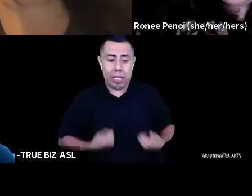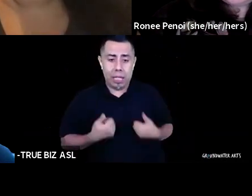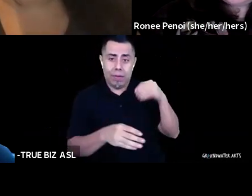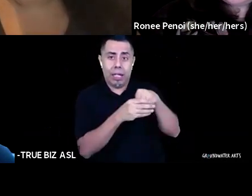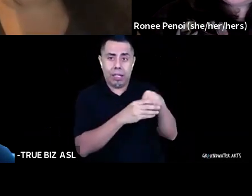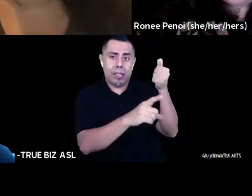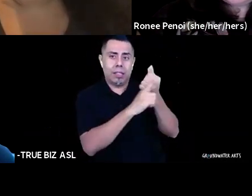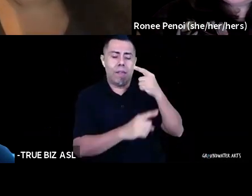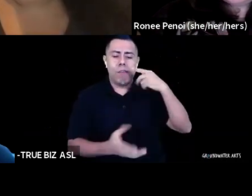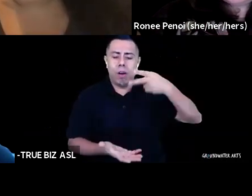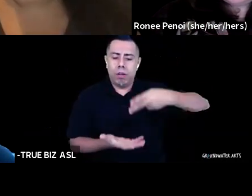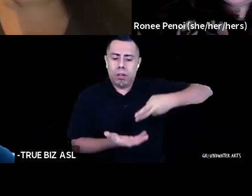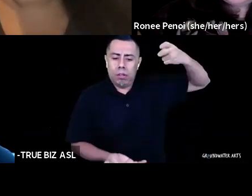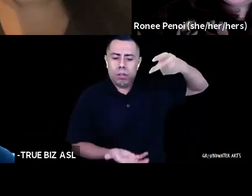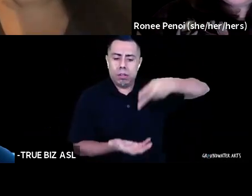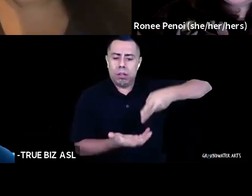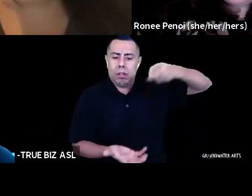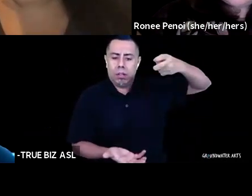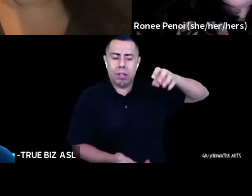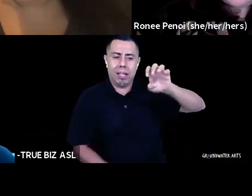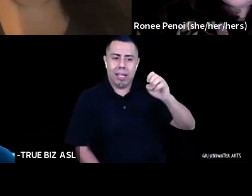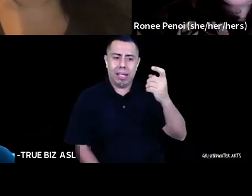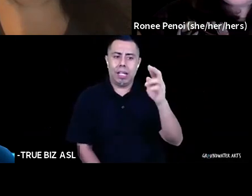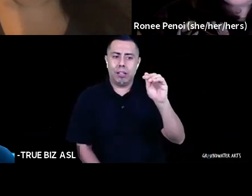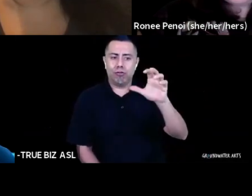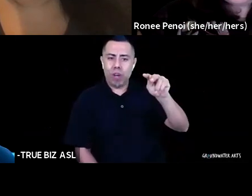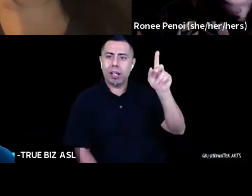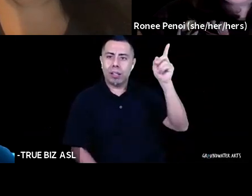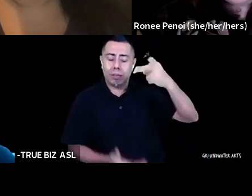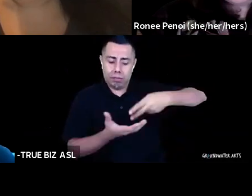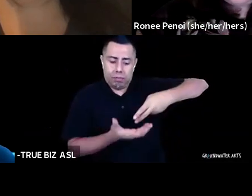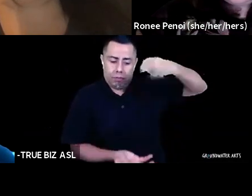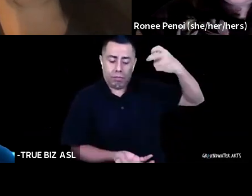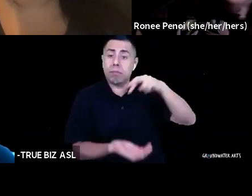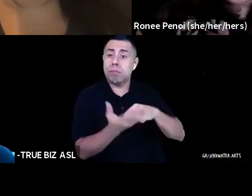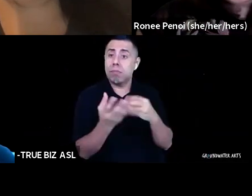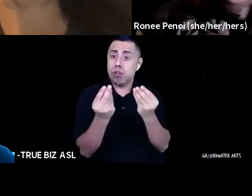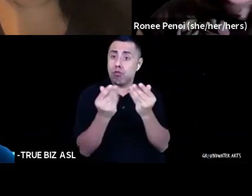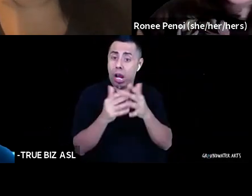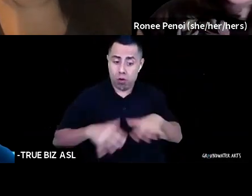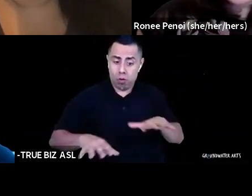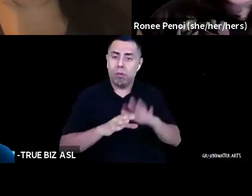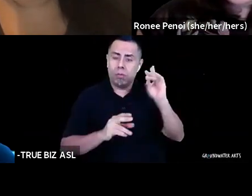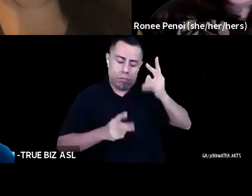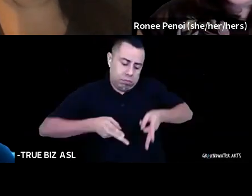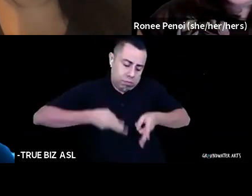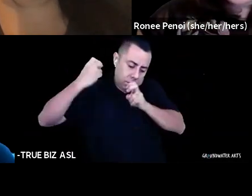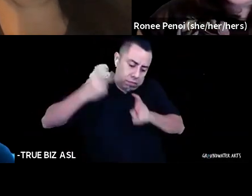they function to pull resources out of the ground and turn people into resources and labor,